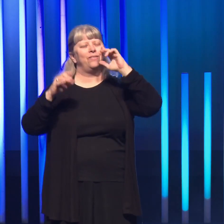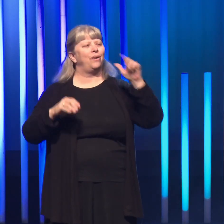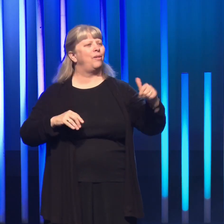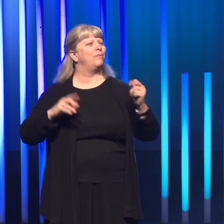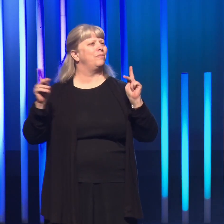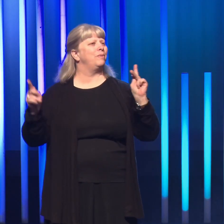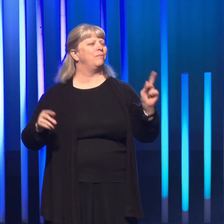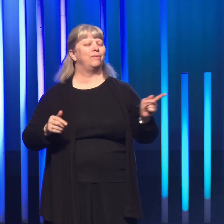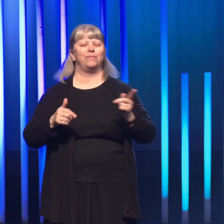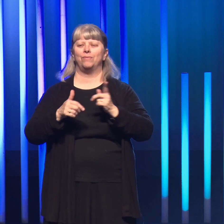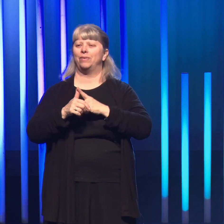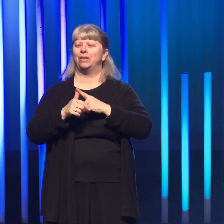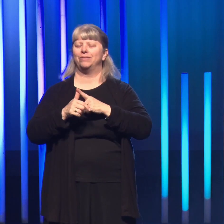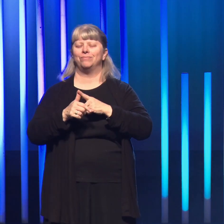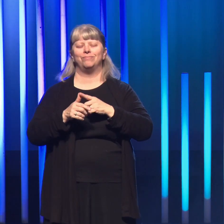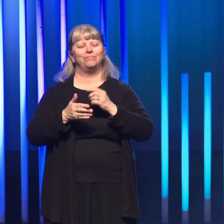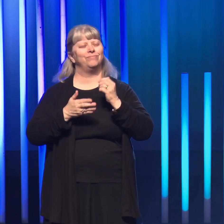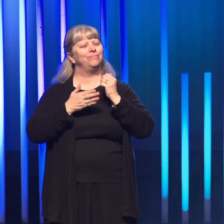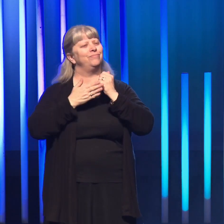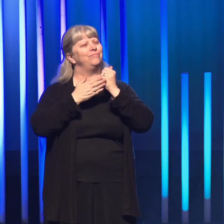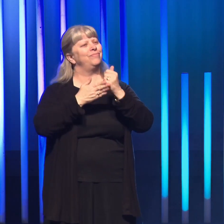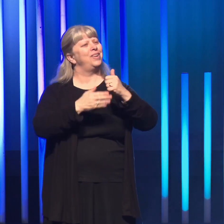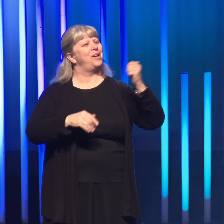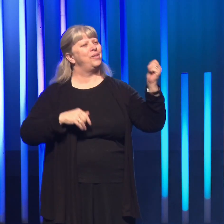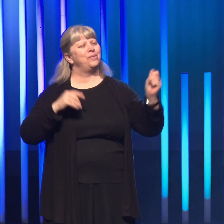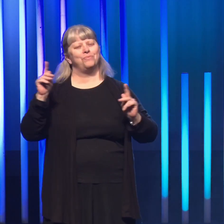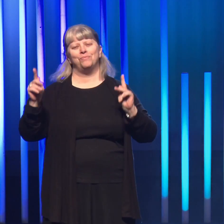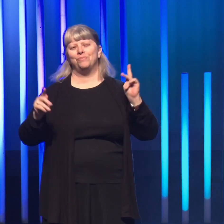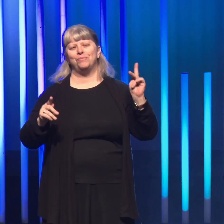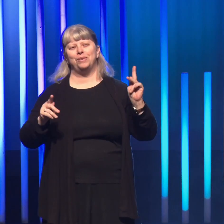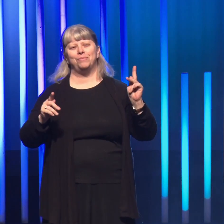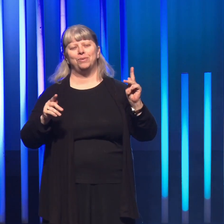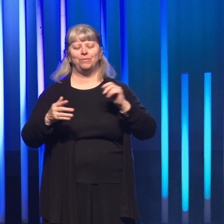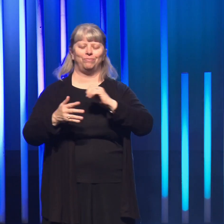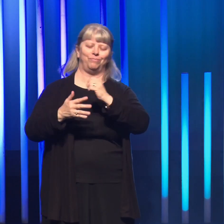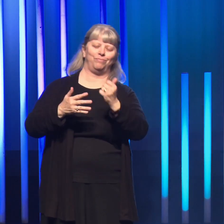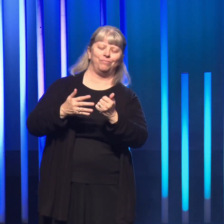first. Let us to help others before ourselves.